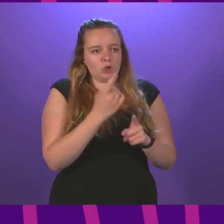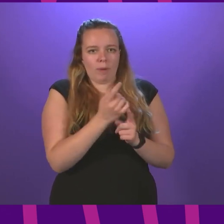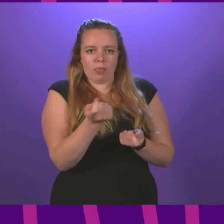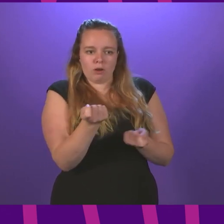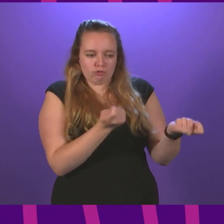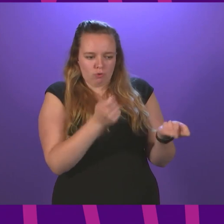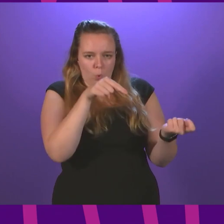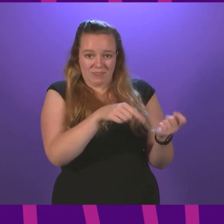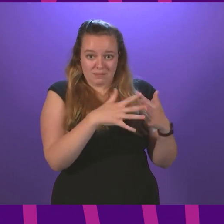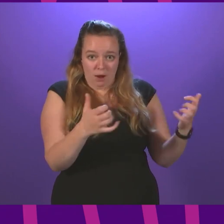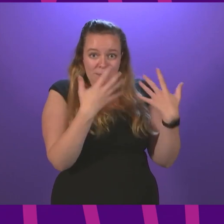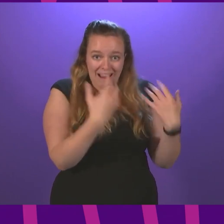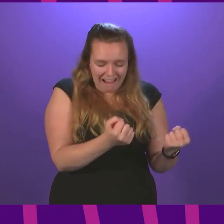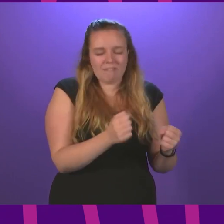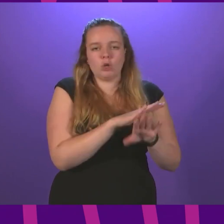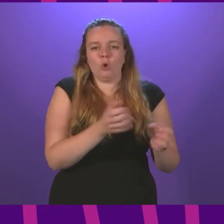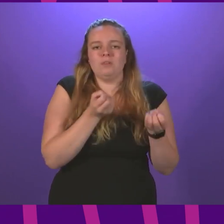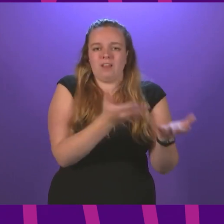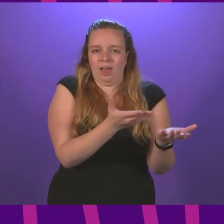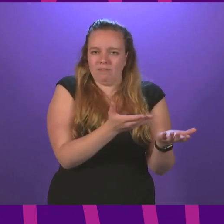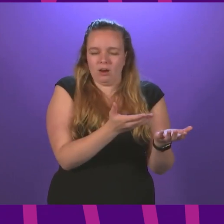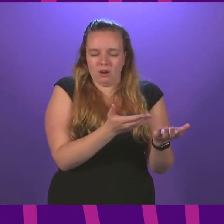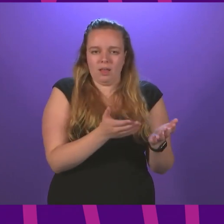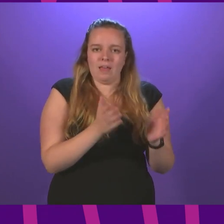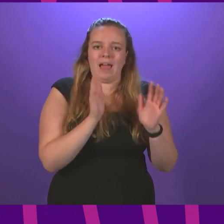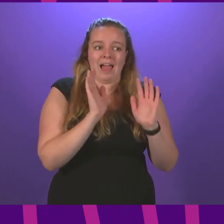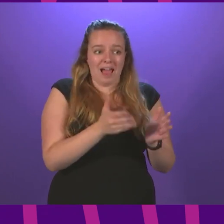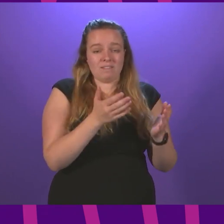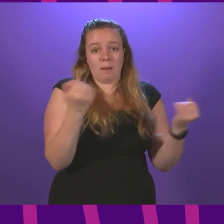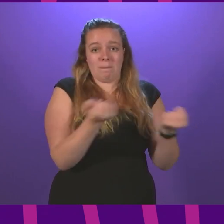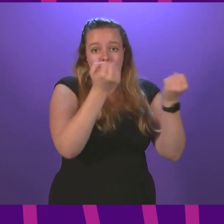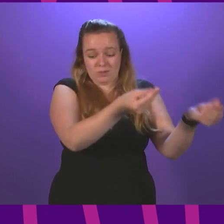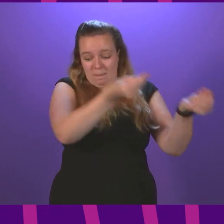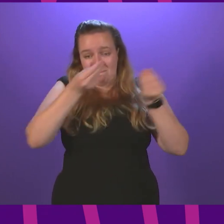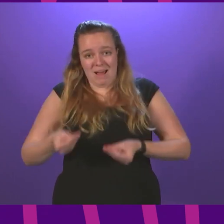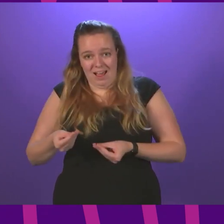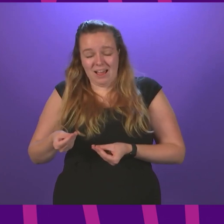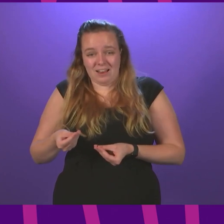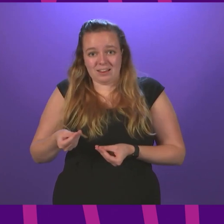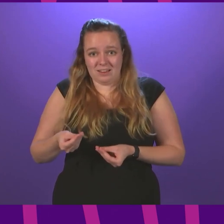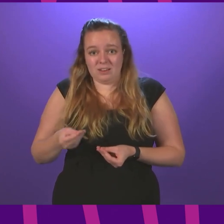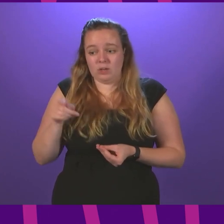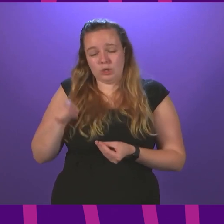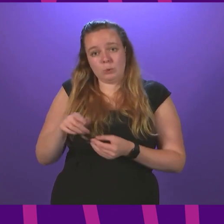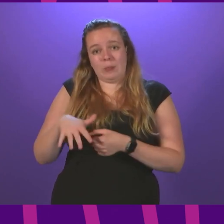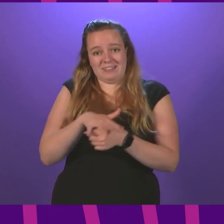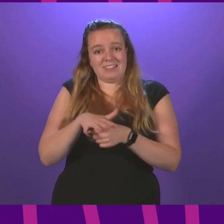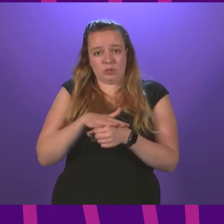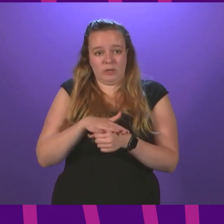about the controls that this parliament has and not delivering, and having to hand back powers, presiding officer, into the